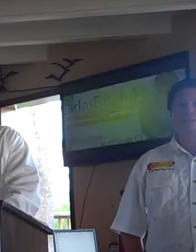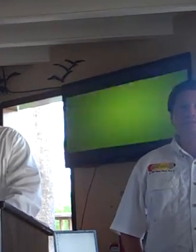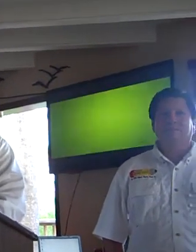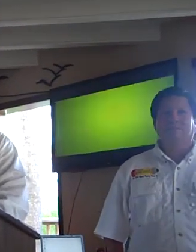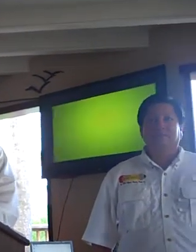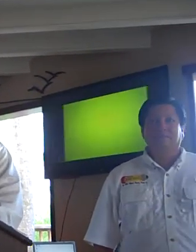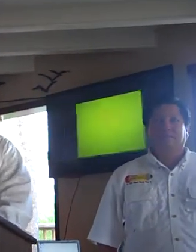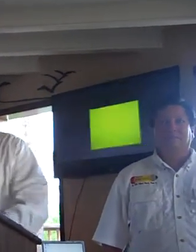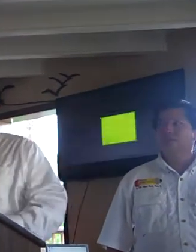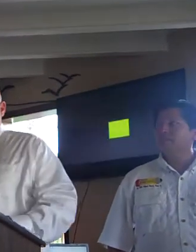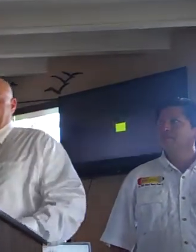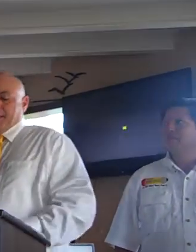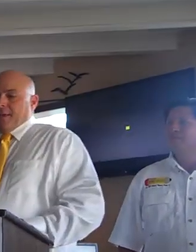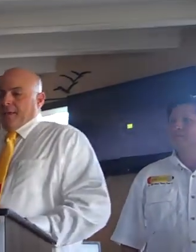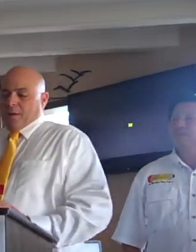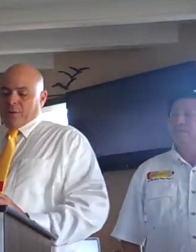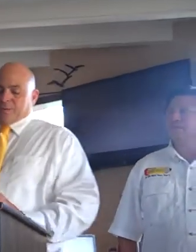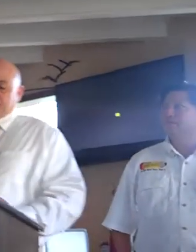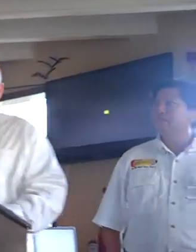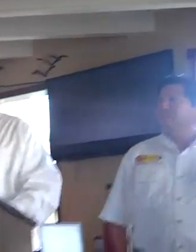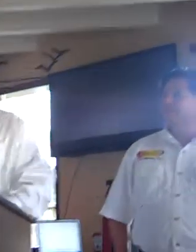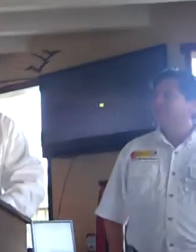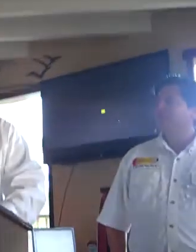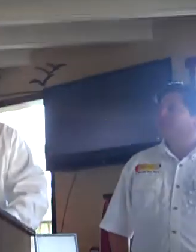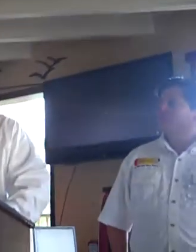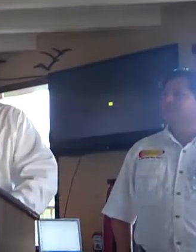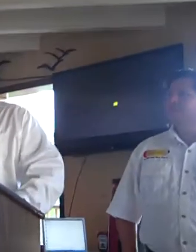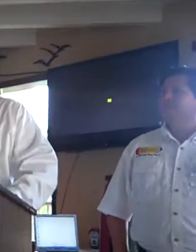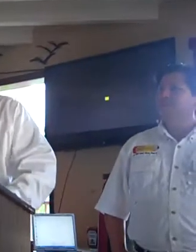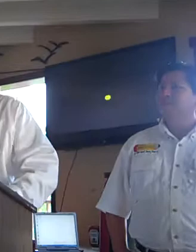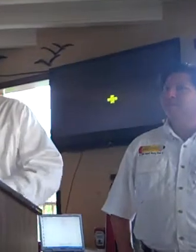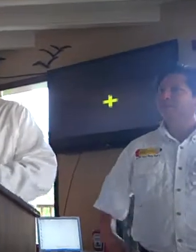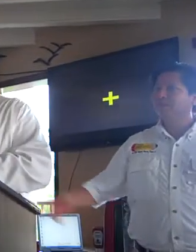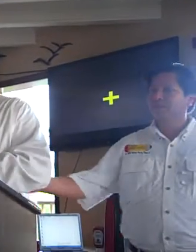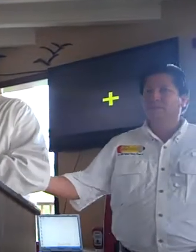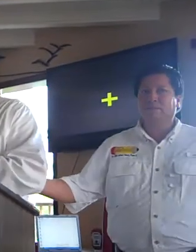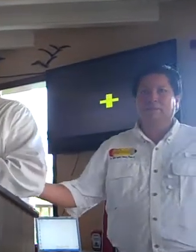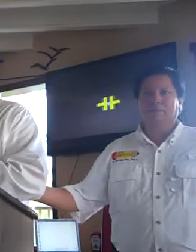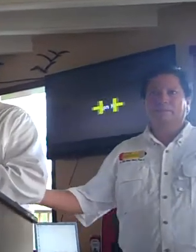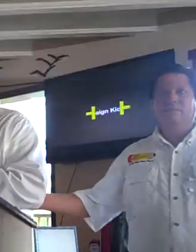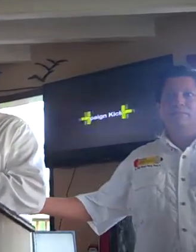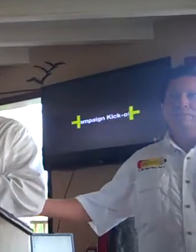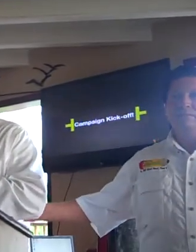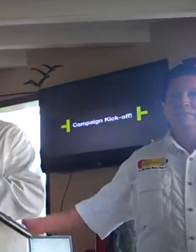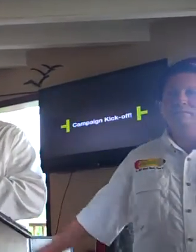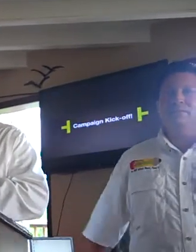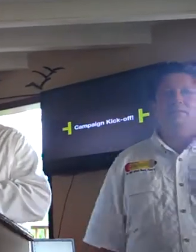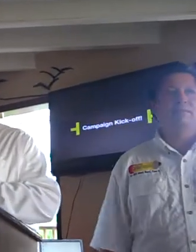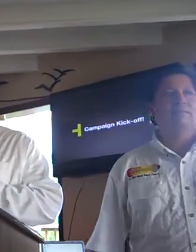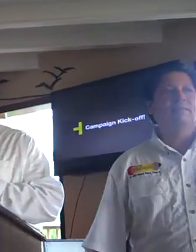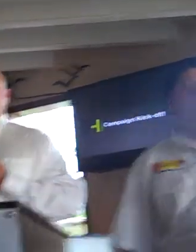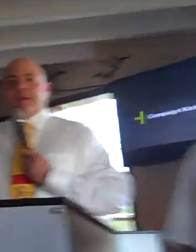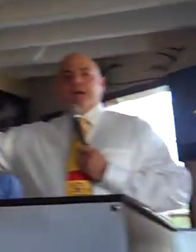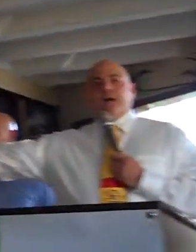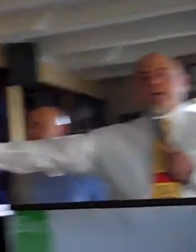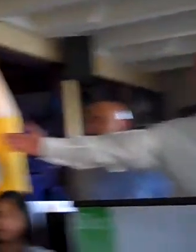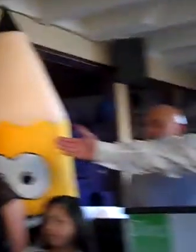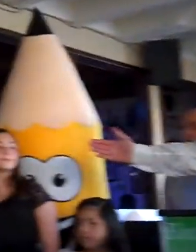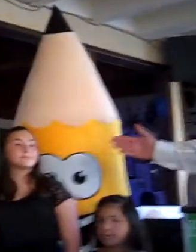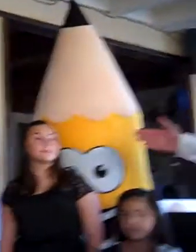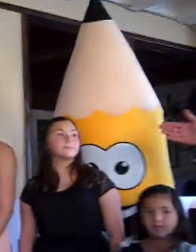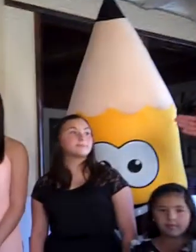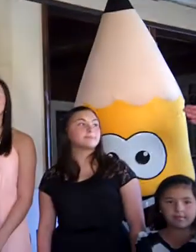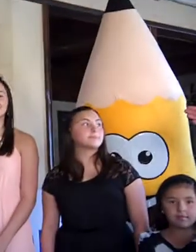It means a lot to us. I want to start by saying good evening, ladies and gentlemen. my beautiful wife, my